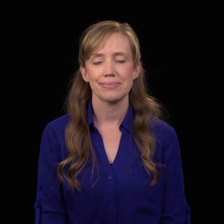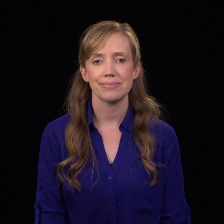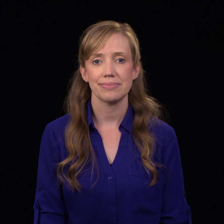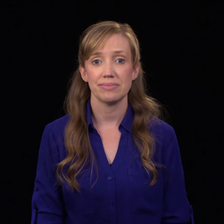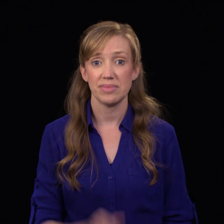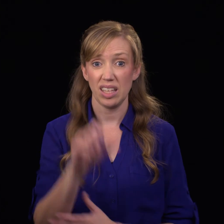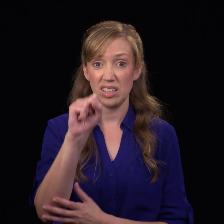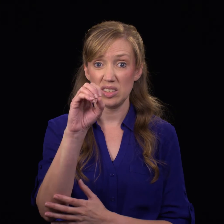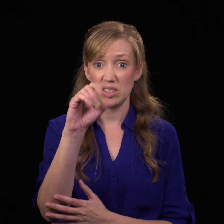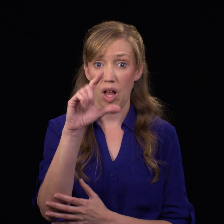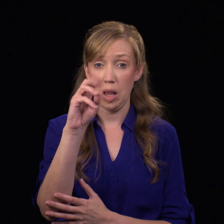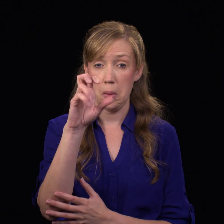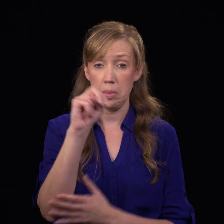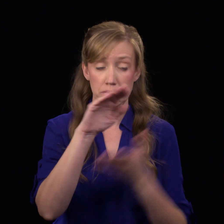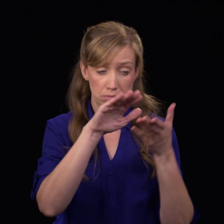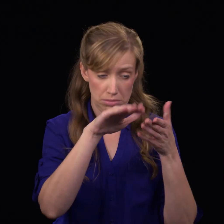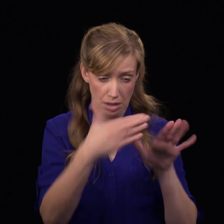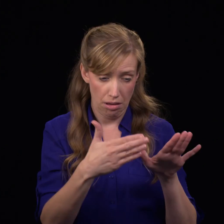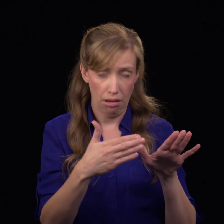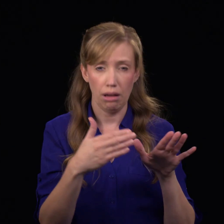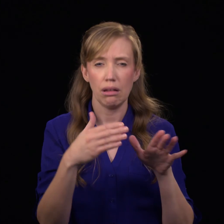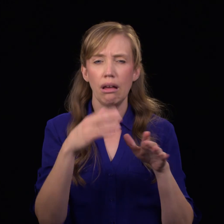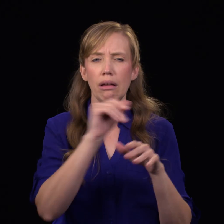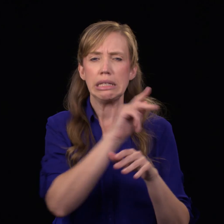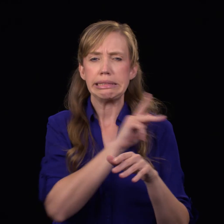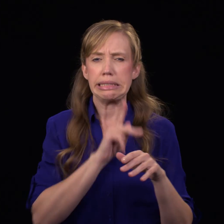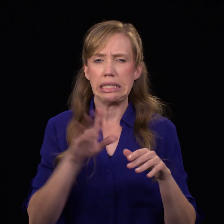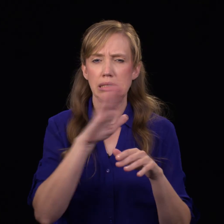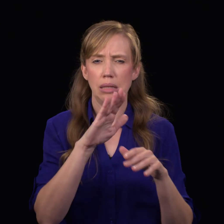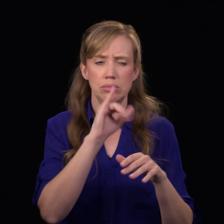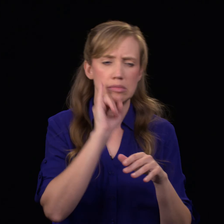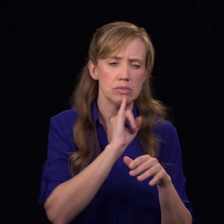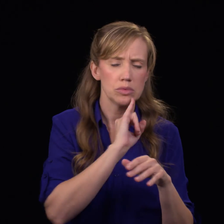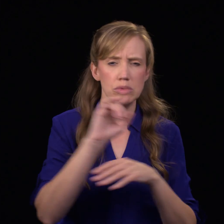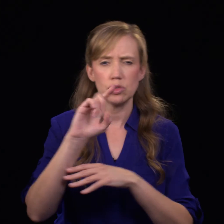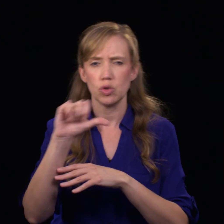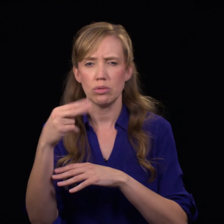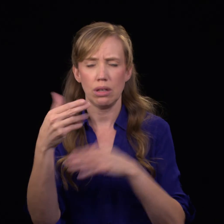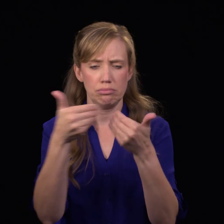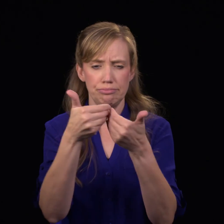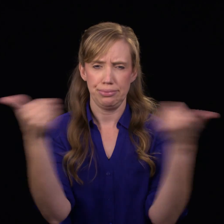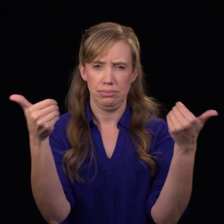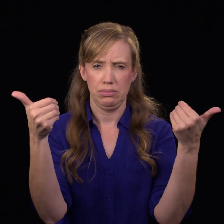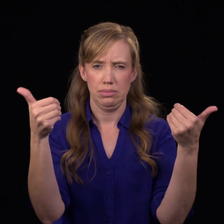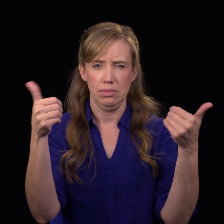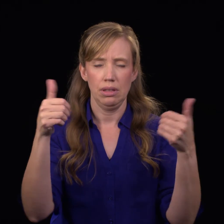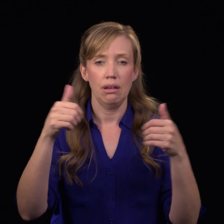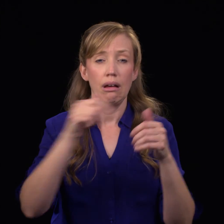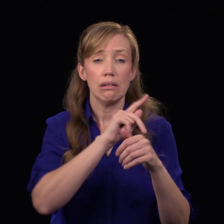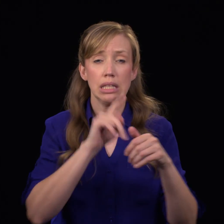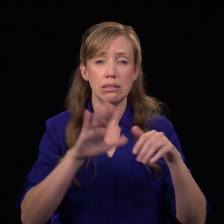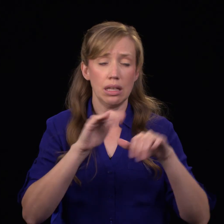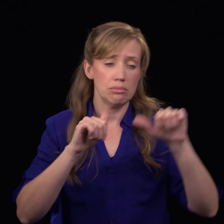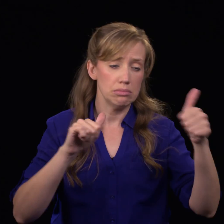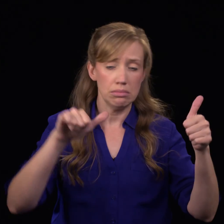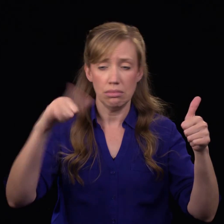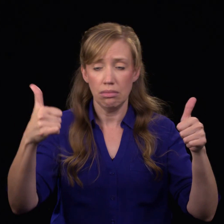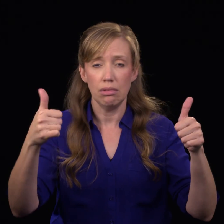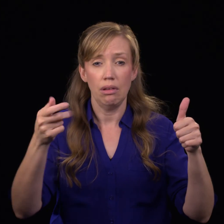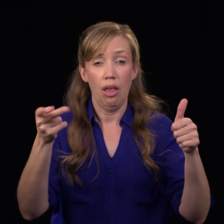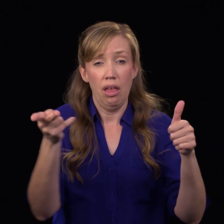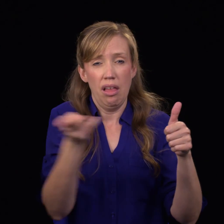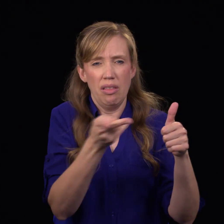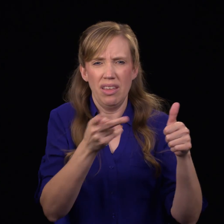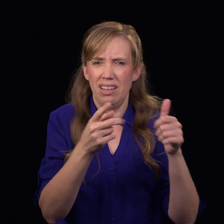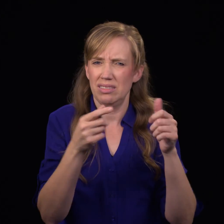After Solomon's death and the split that occurred between the kingdoms in Israel, the kings of Israel and Judah were sometimes up, but mostly down.